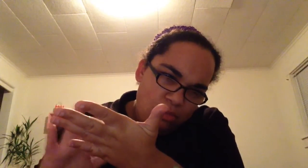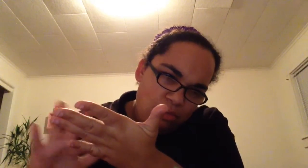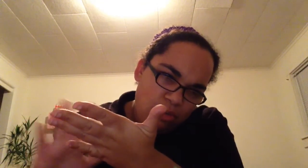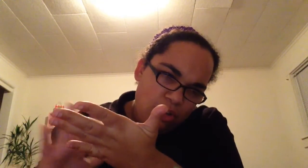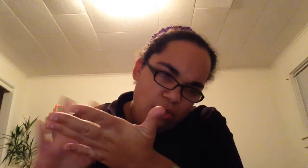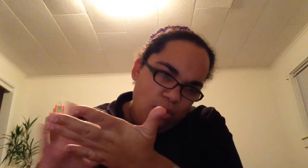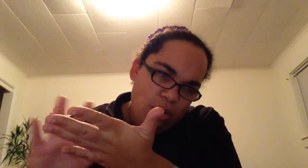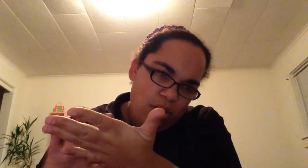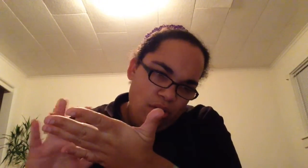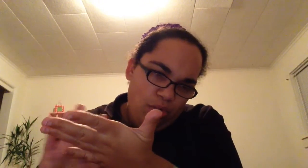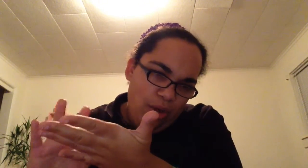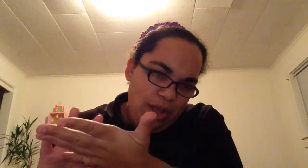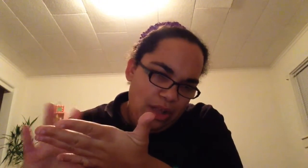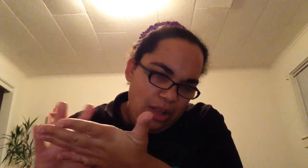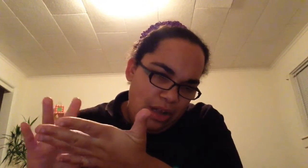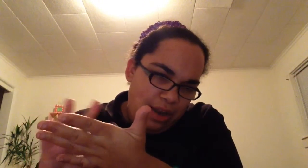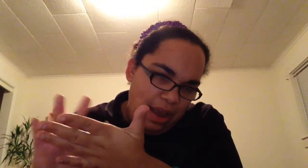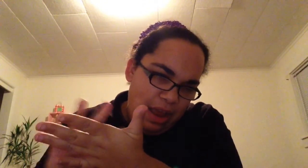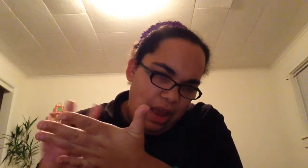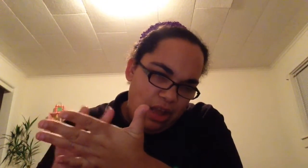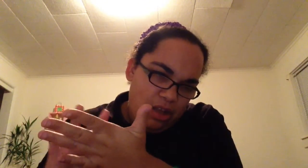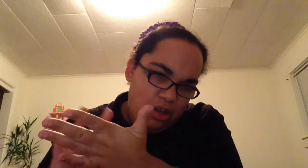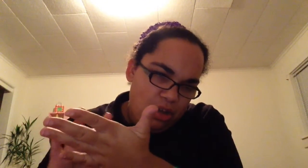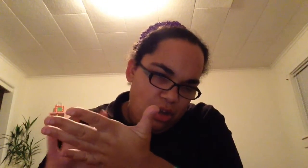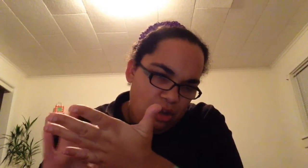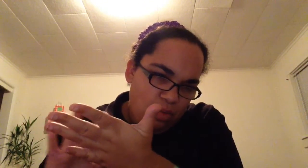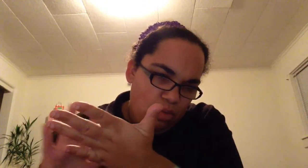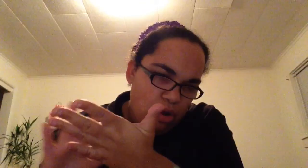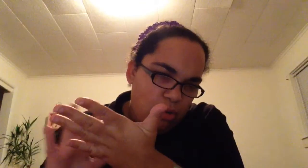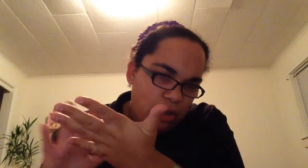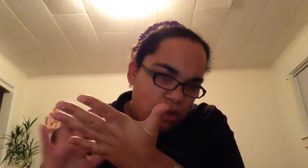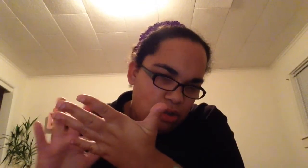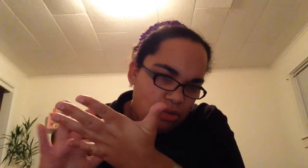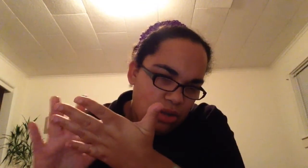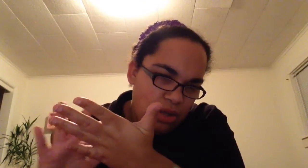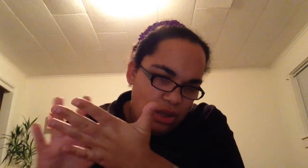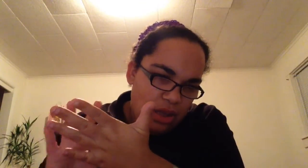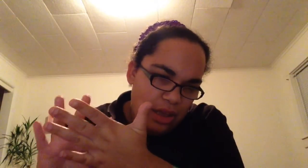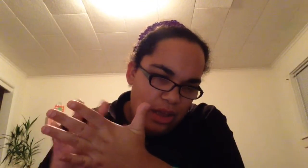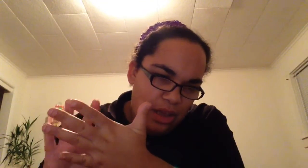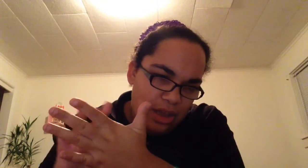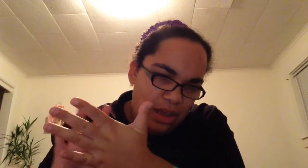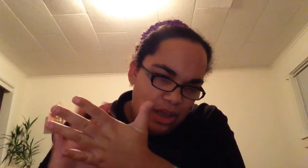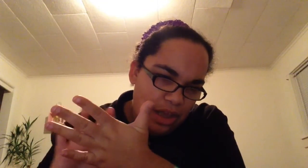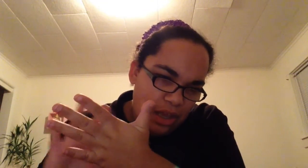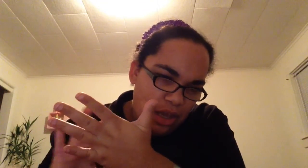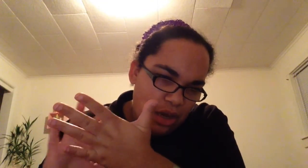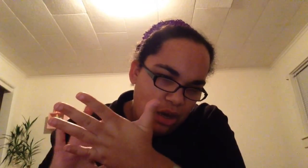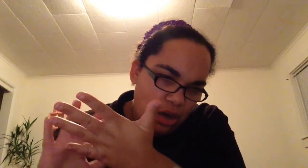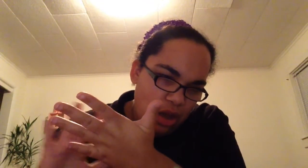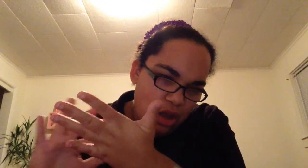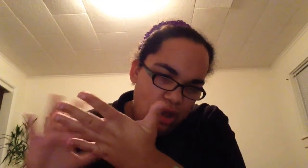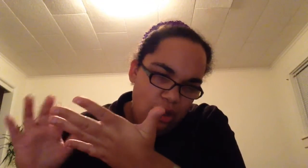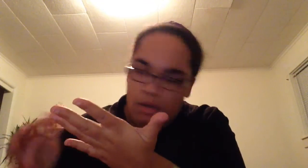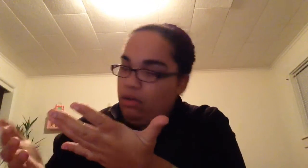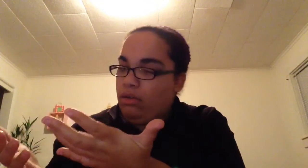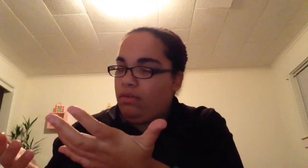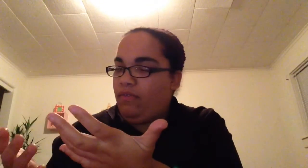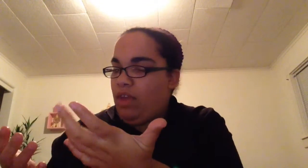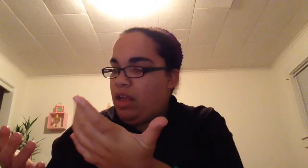once or twice a day killing bug into skin or face